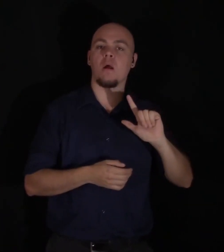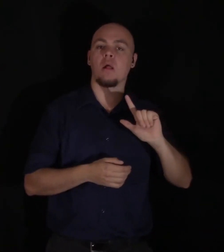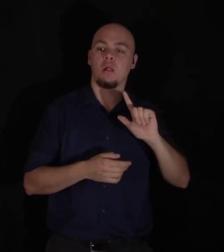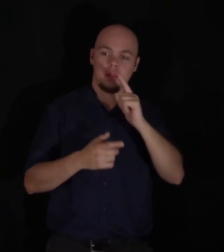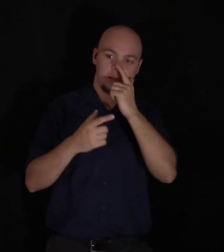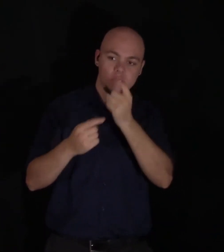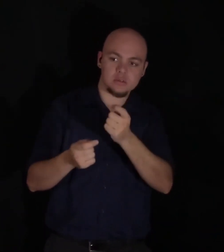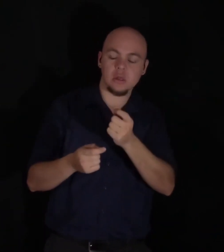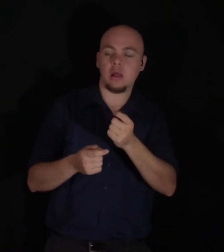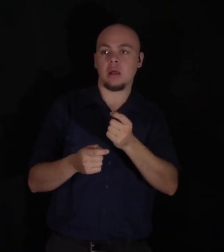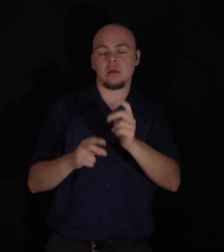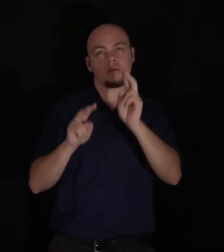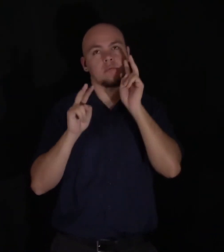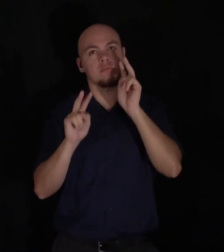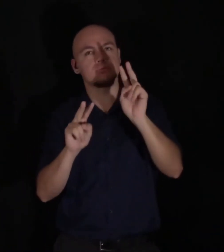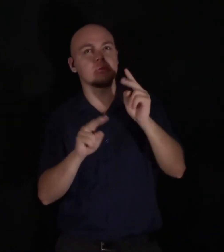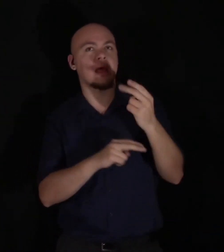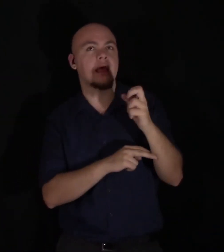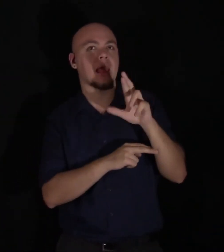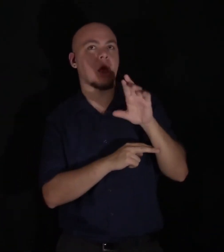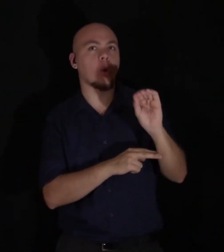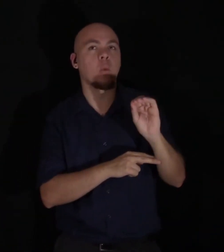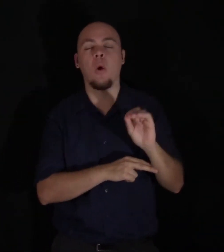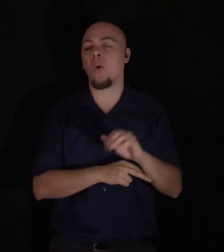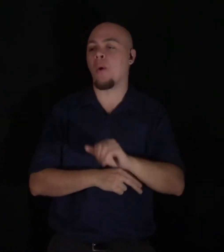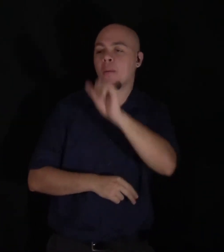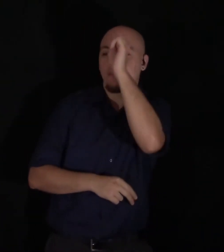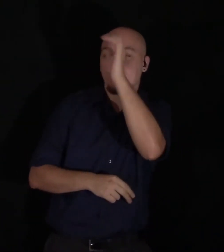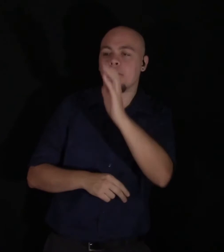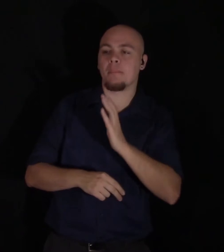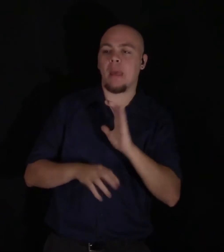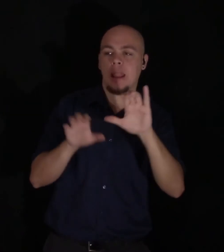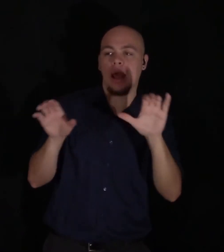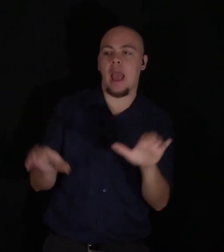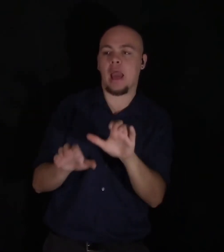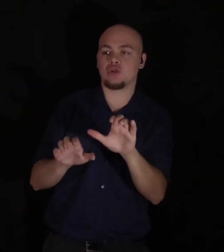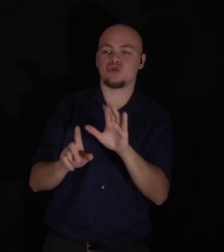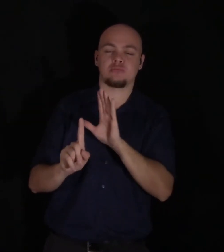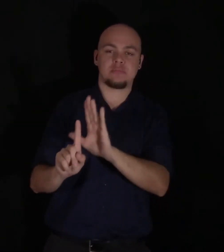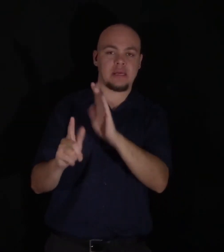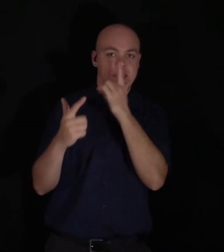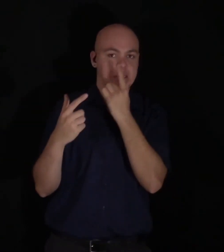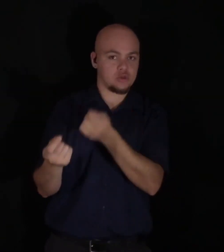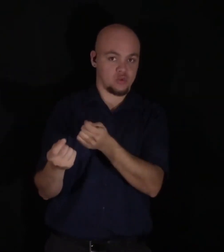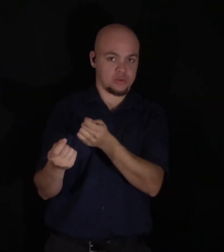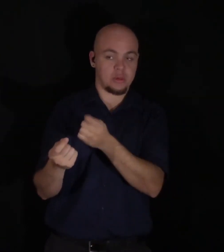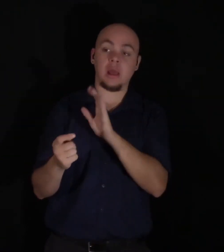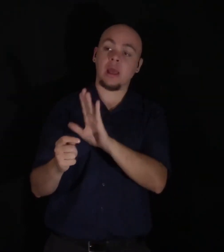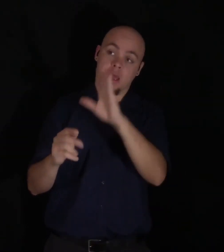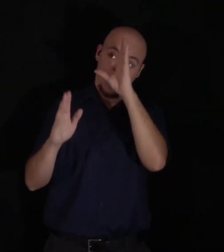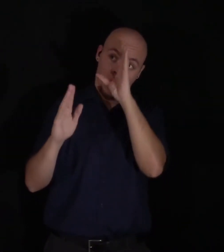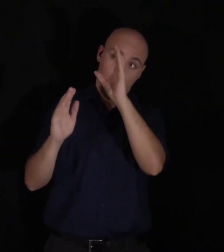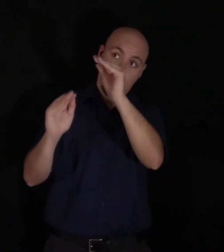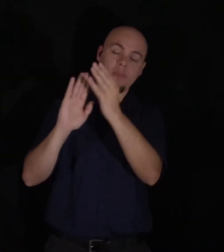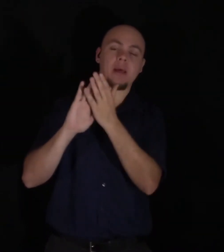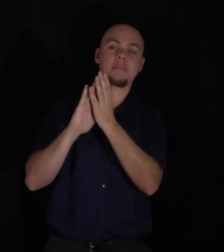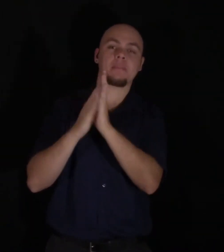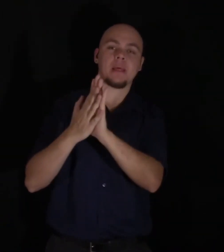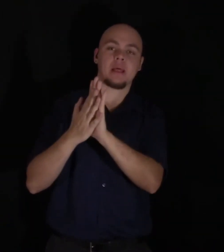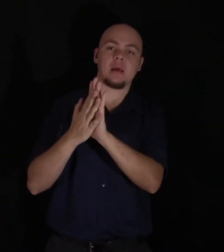heroes, and the actions of men were his theme, and his hope and his dream was to become one among those whose names